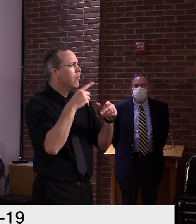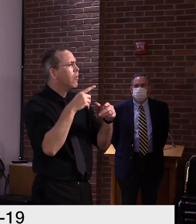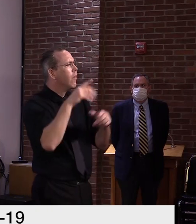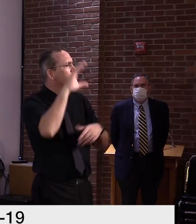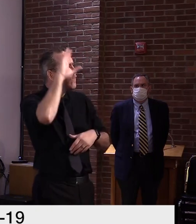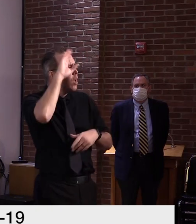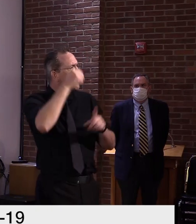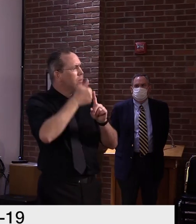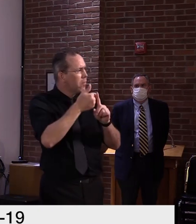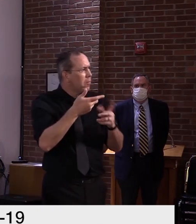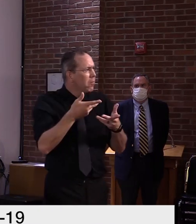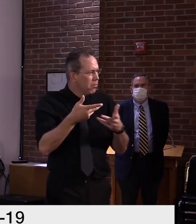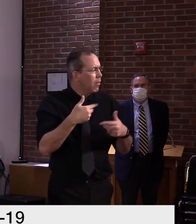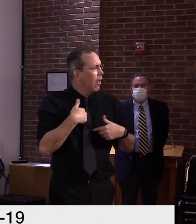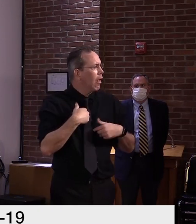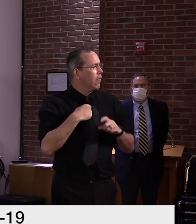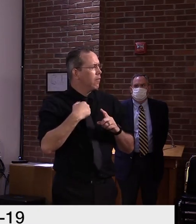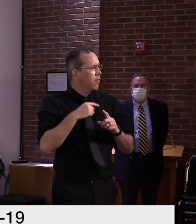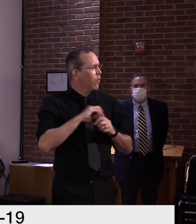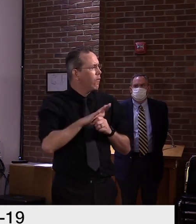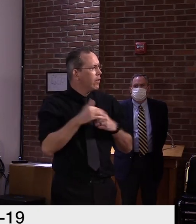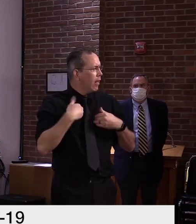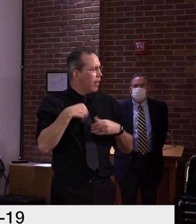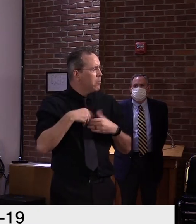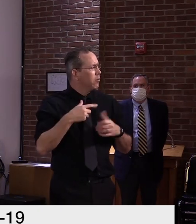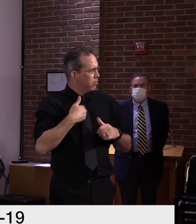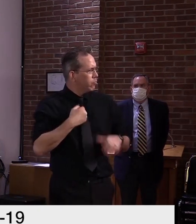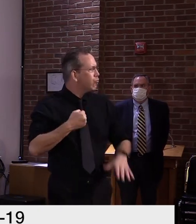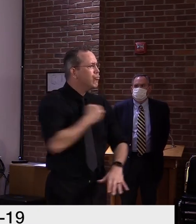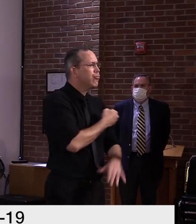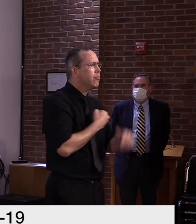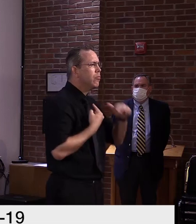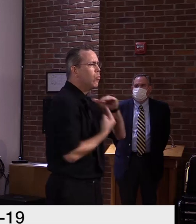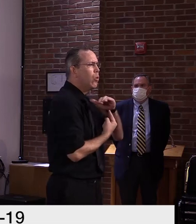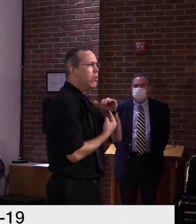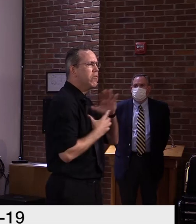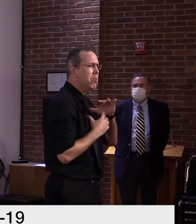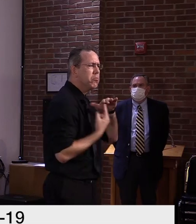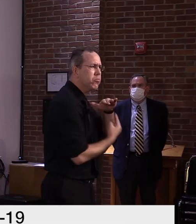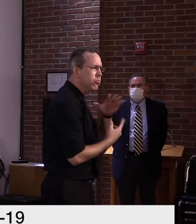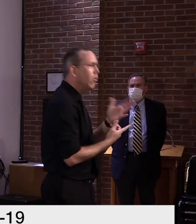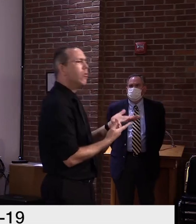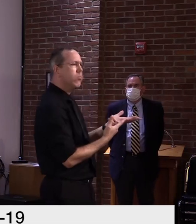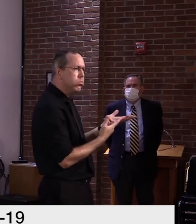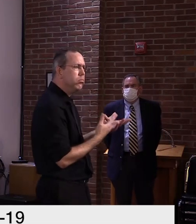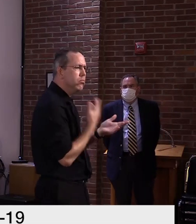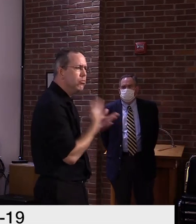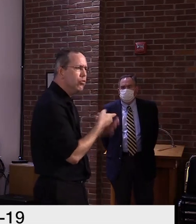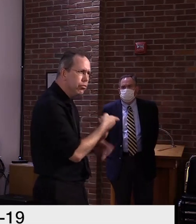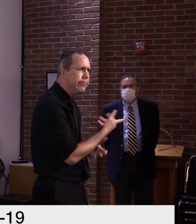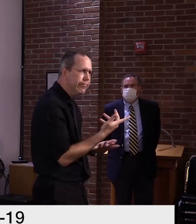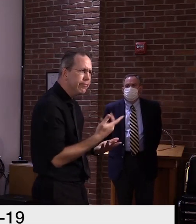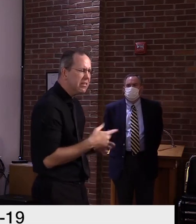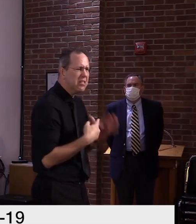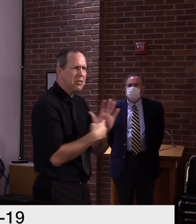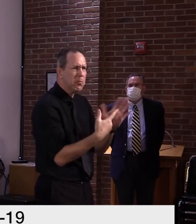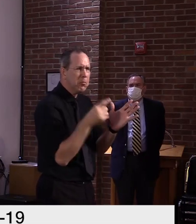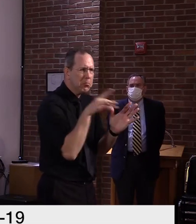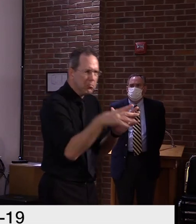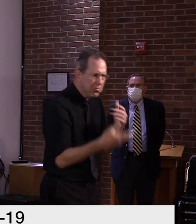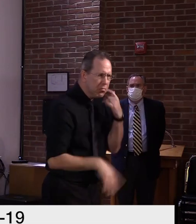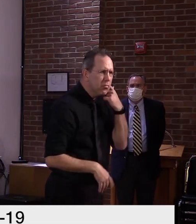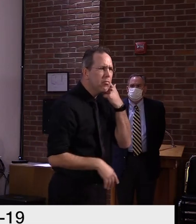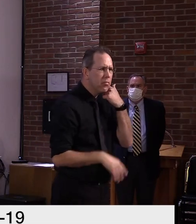we, we, we make our recommendation, which may well be quarantine based on, uh, the degree of contact and the duration of